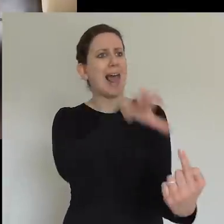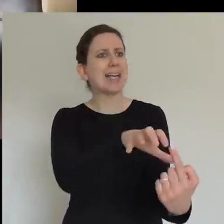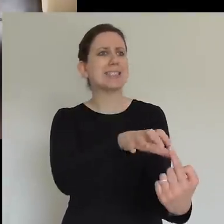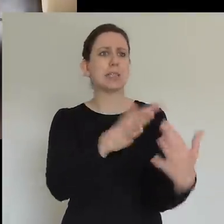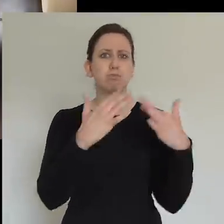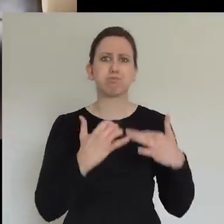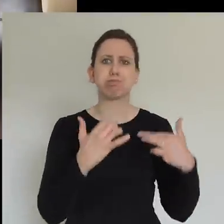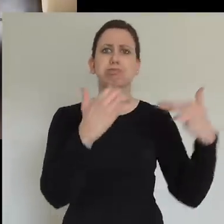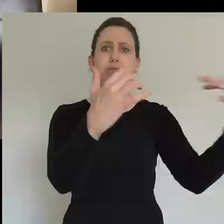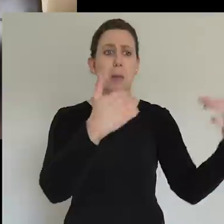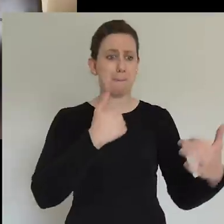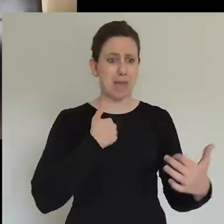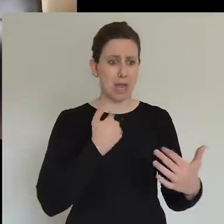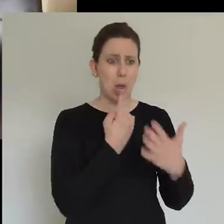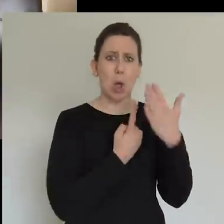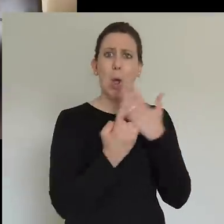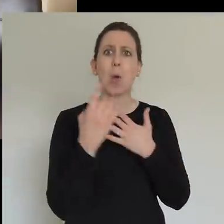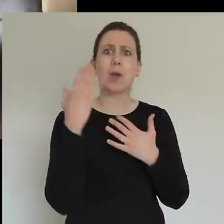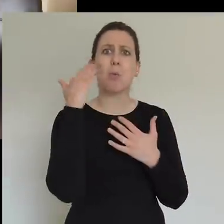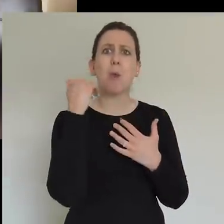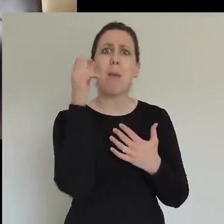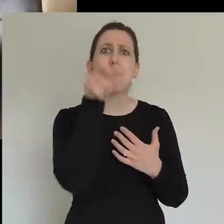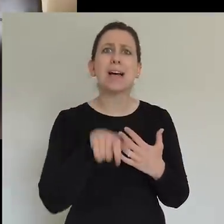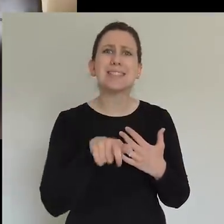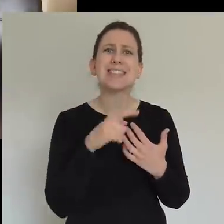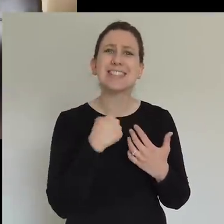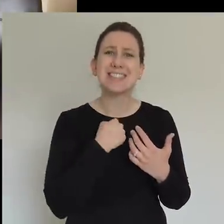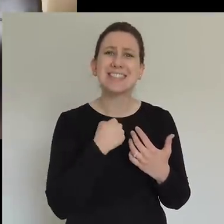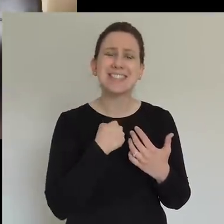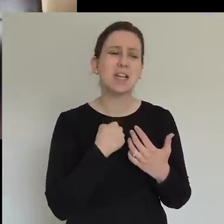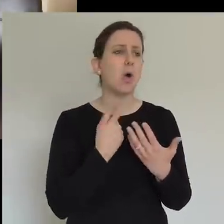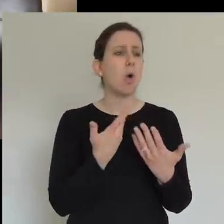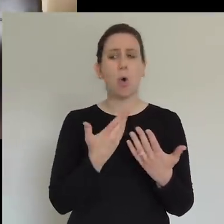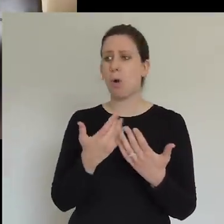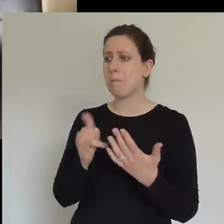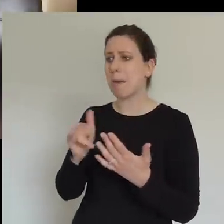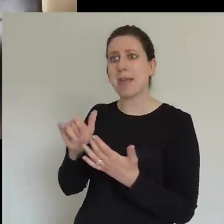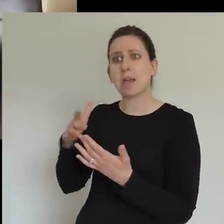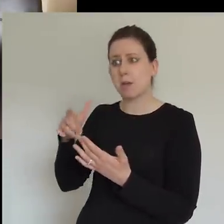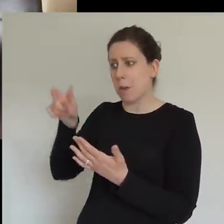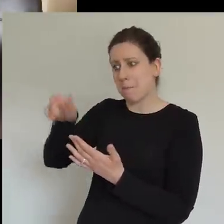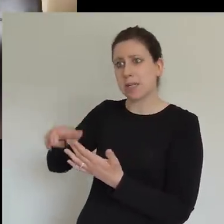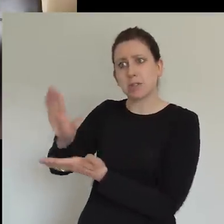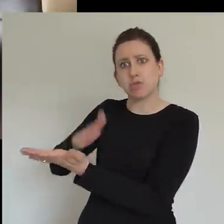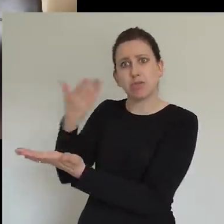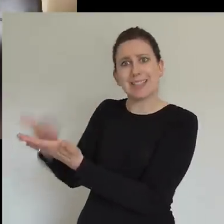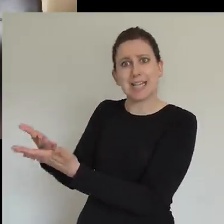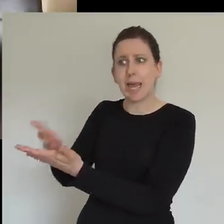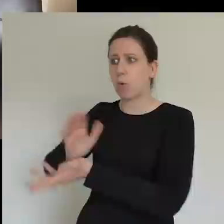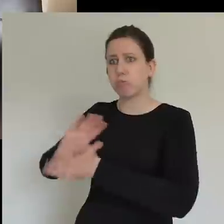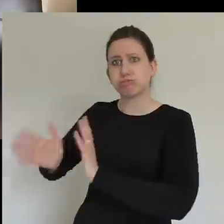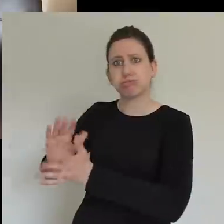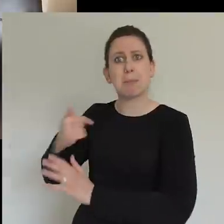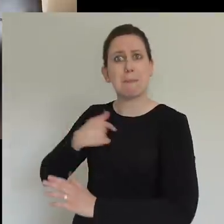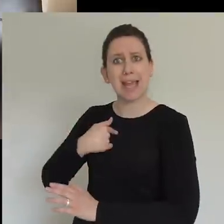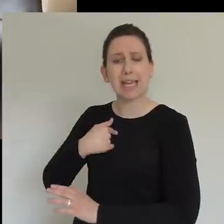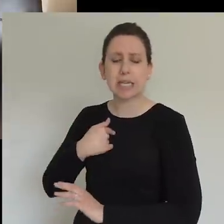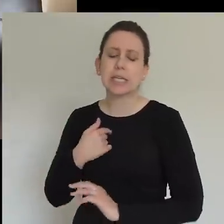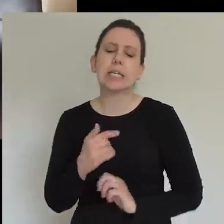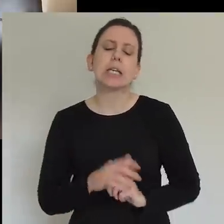translated or other stuff. The church goes beyond the boundaries that human beings put in place. But we must never just do that. We must go together with as many